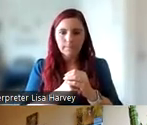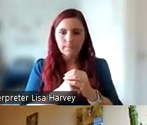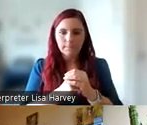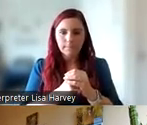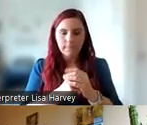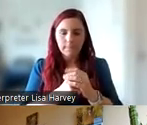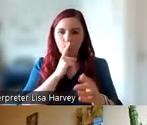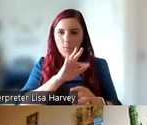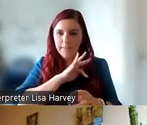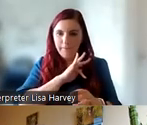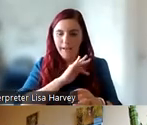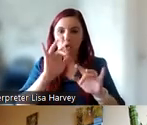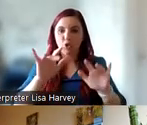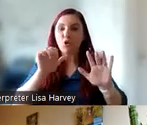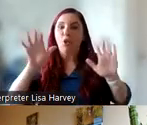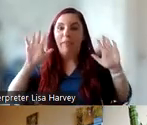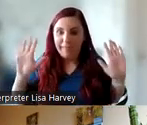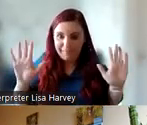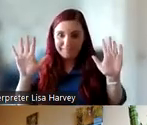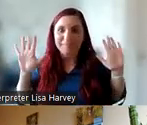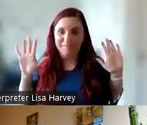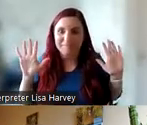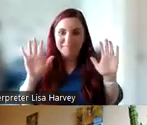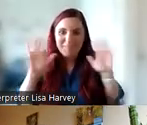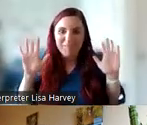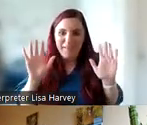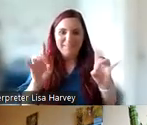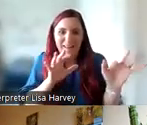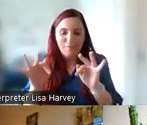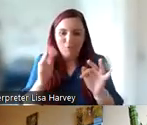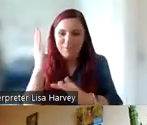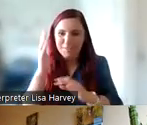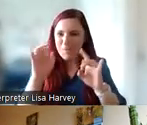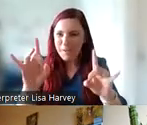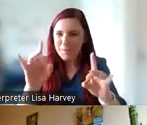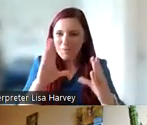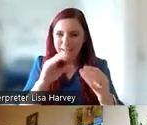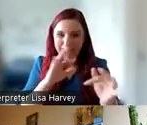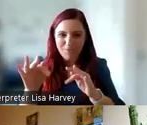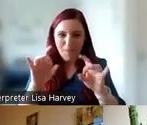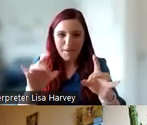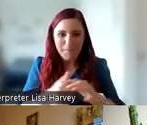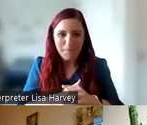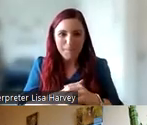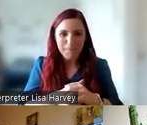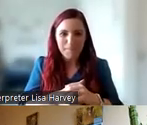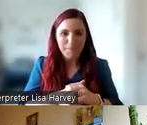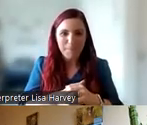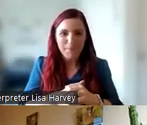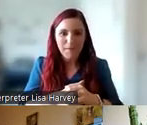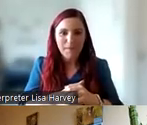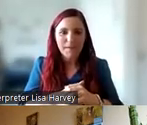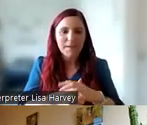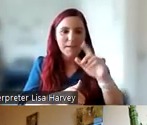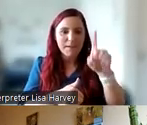myself and touch nothing now for the rest of your presentation. I'll catch you at the end. Great. Thank you, Jane. So